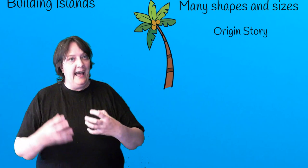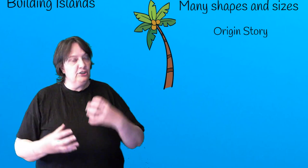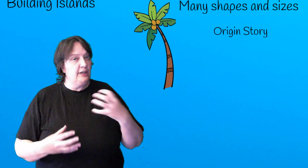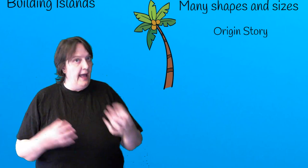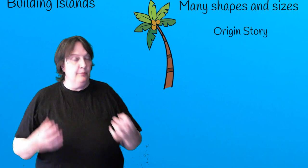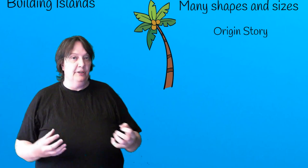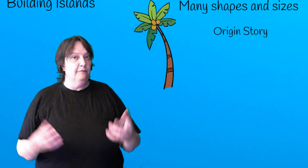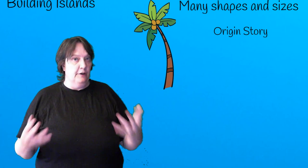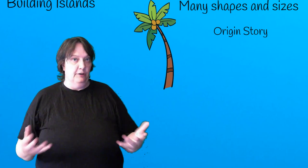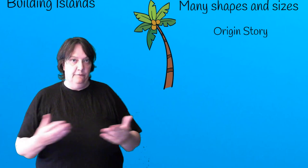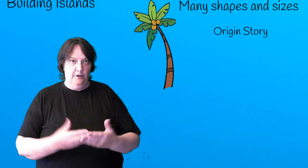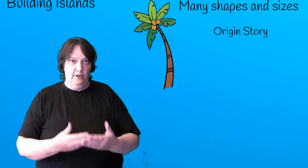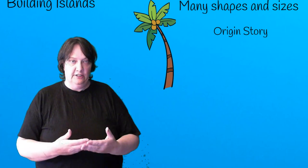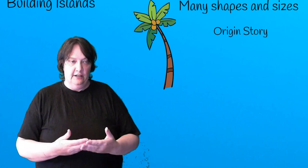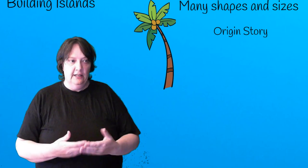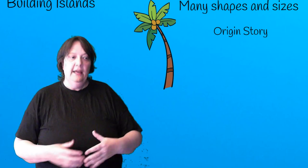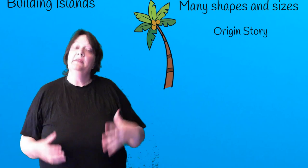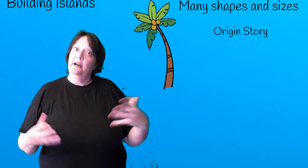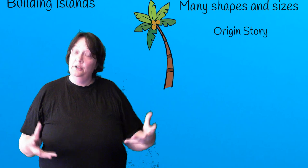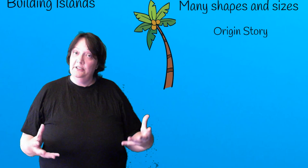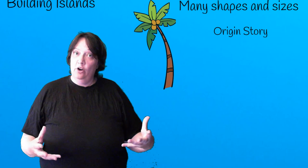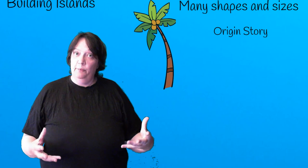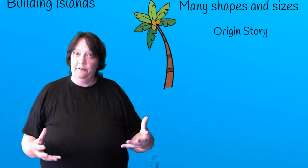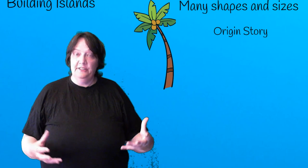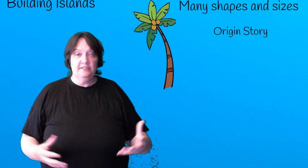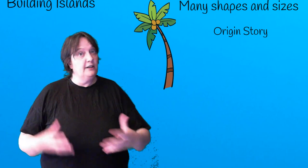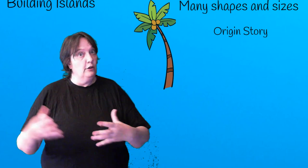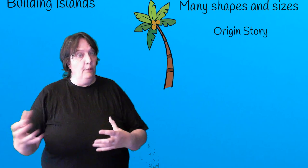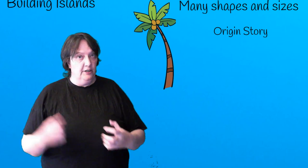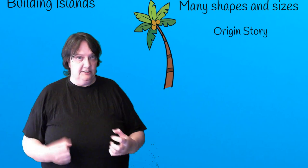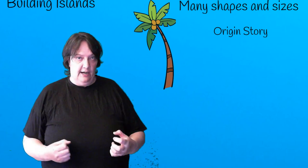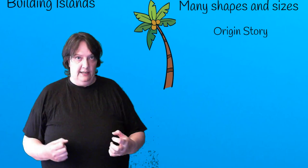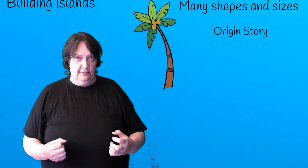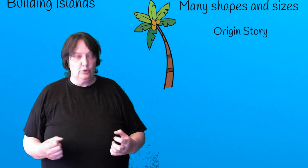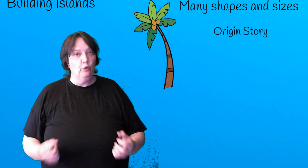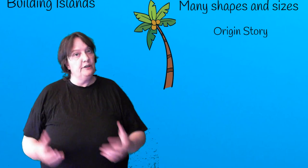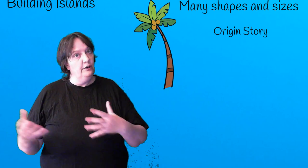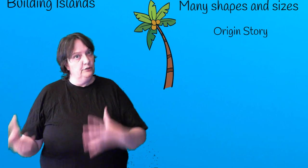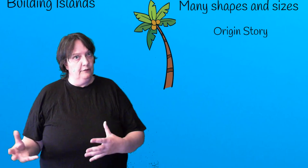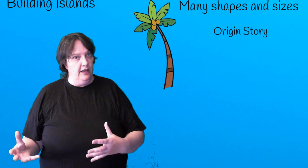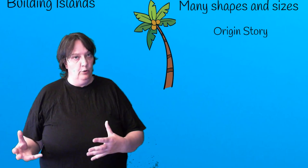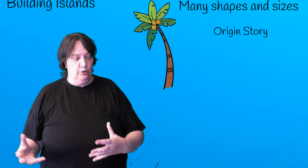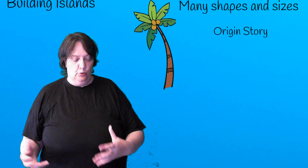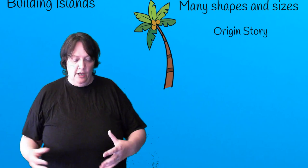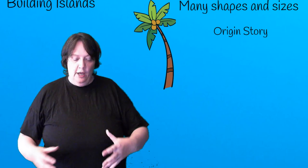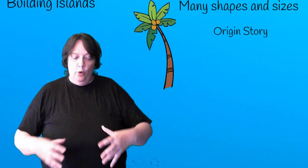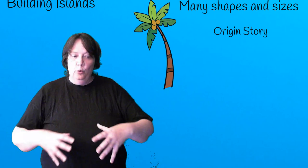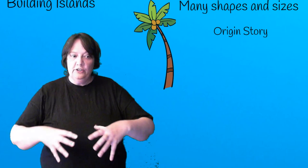ash can be very fertile. A good example of this is the Galapagos Islands off the coast of Ecuador which